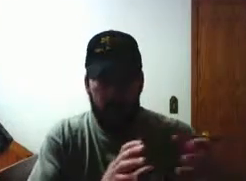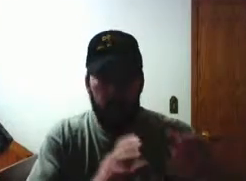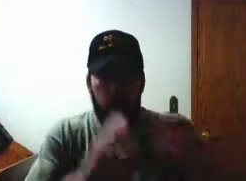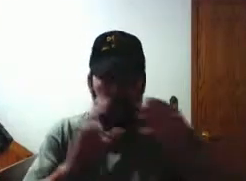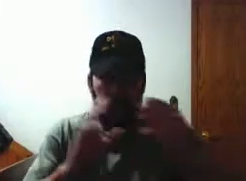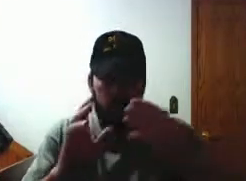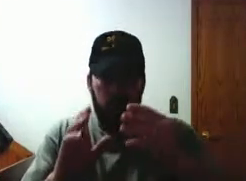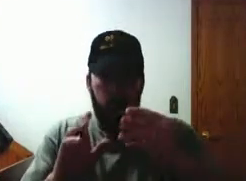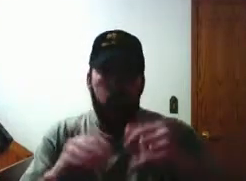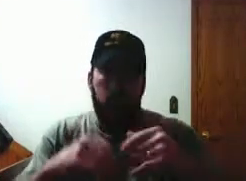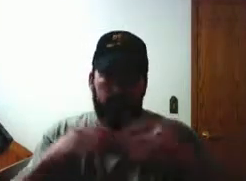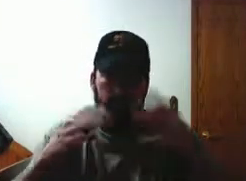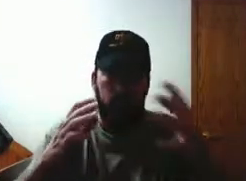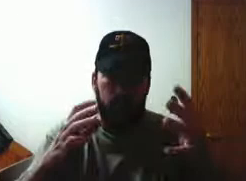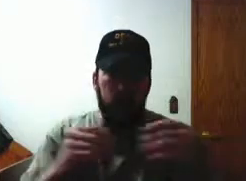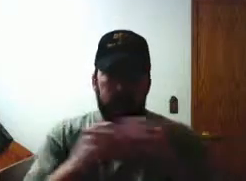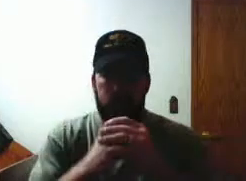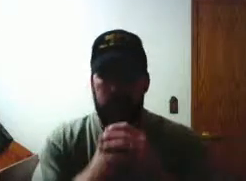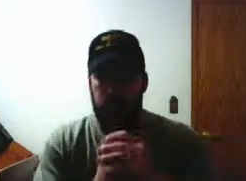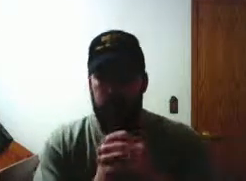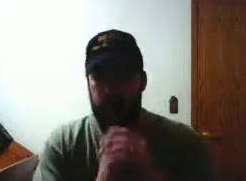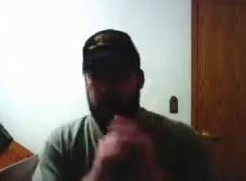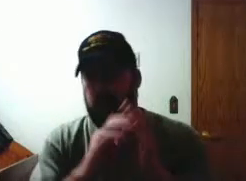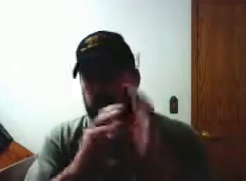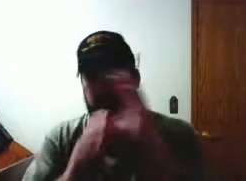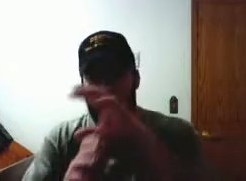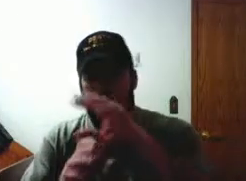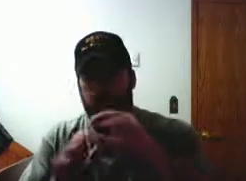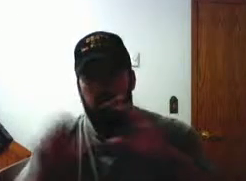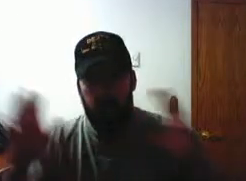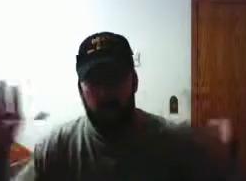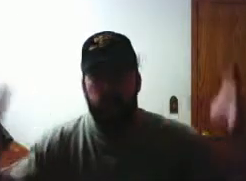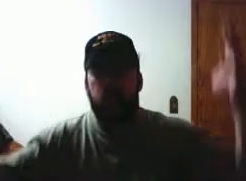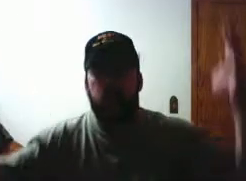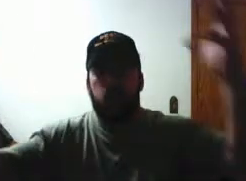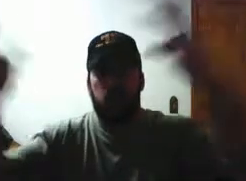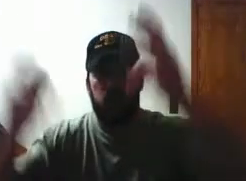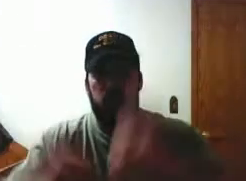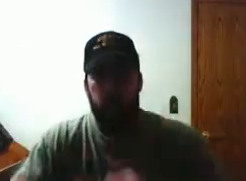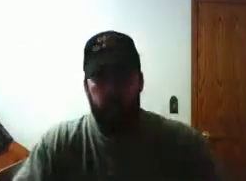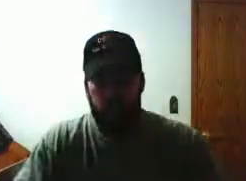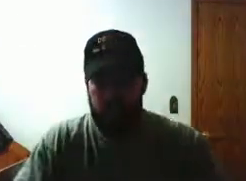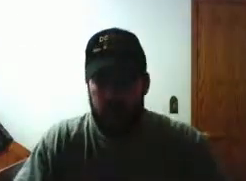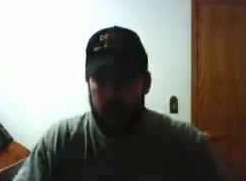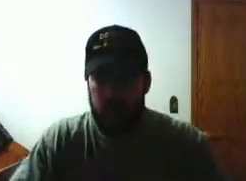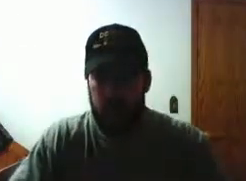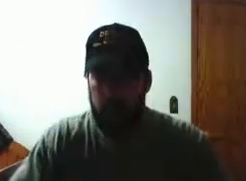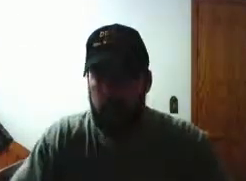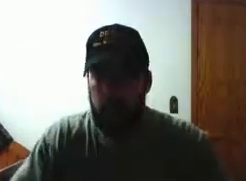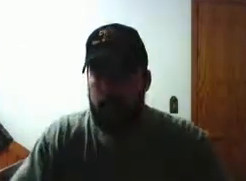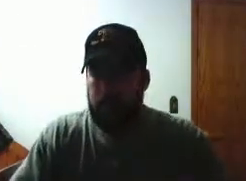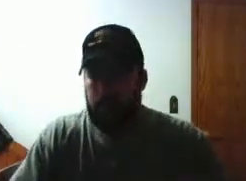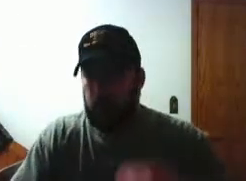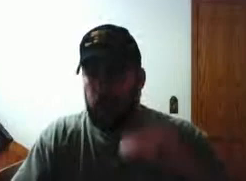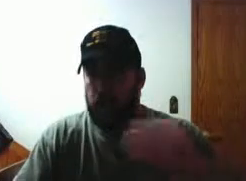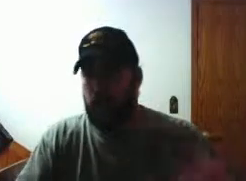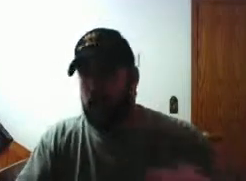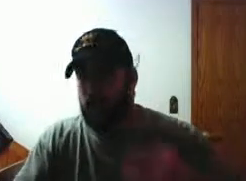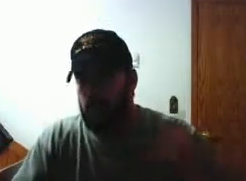or a troll what i call a mole is someone is placed in your society or your realm or where you live in your neighborhood or is in contact with you or you